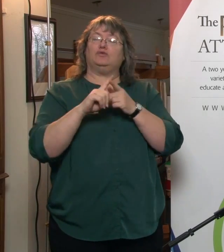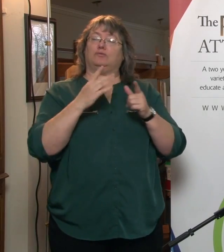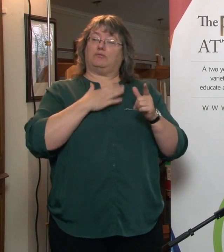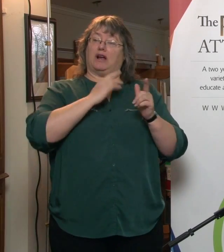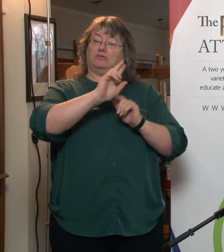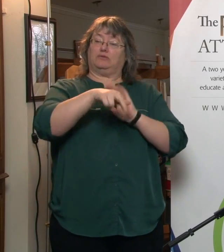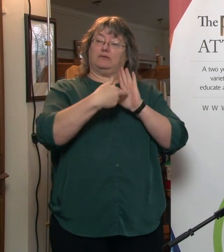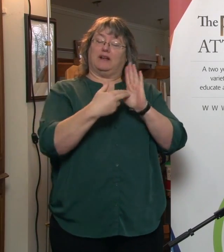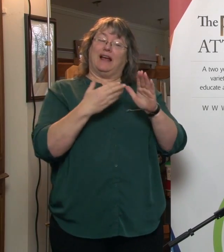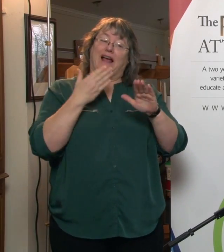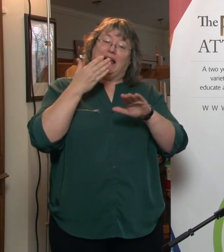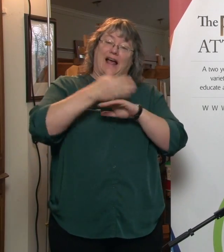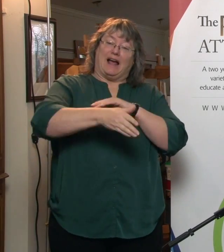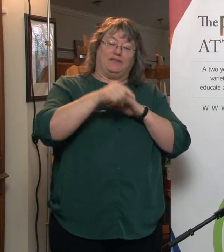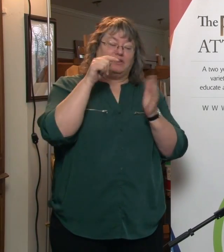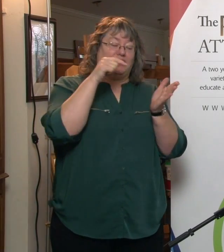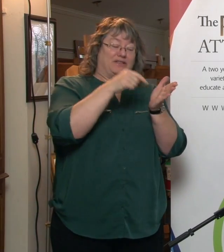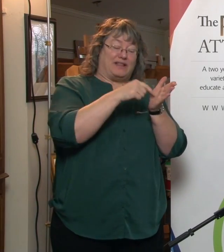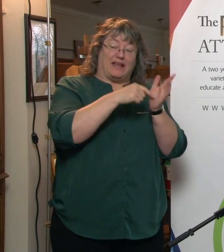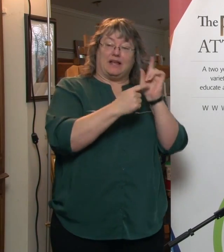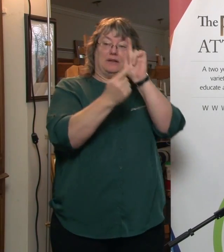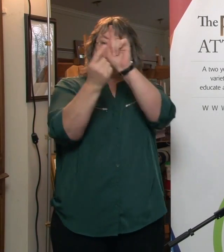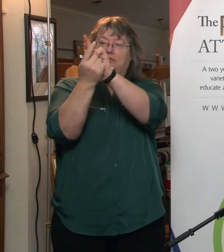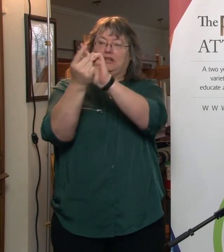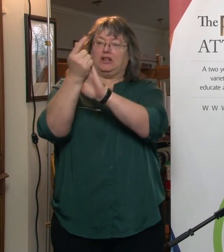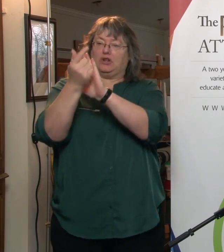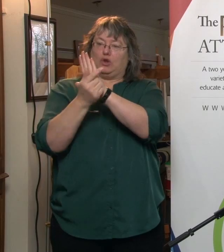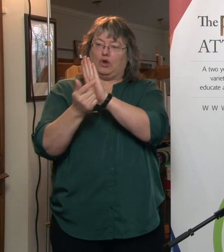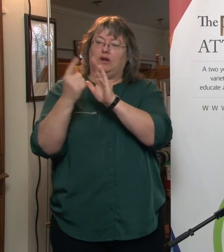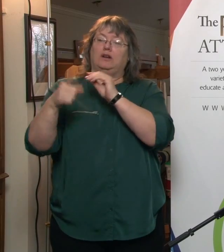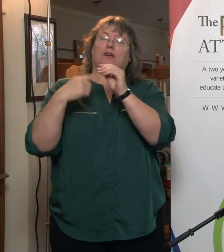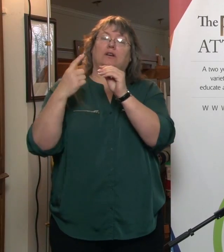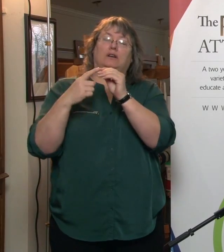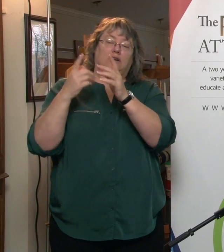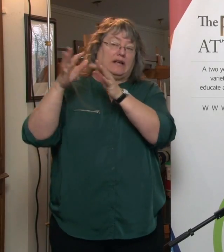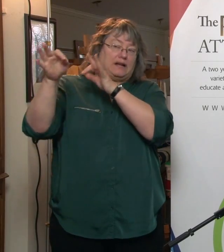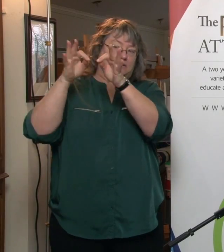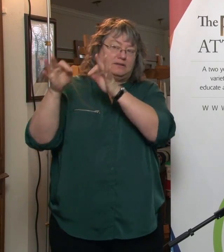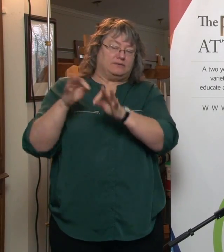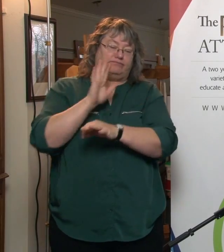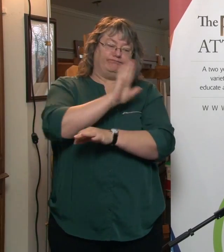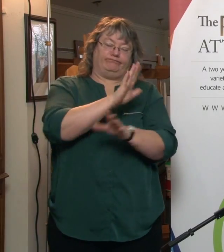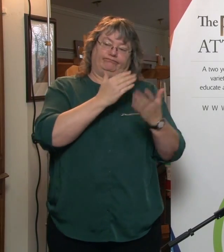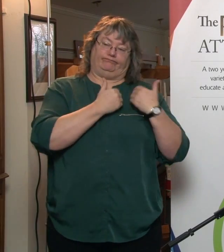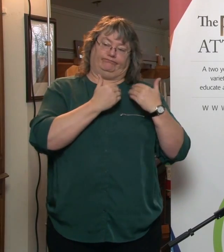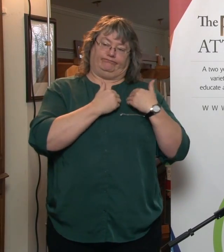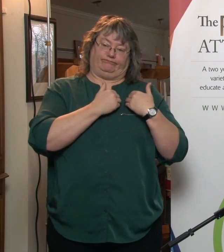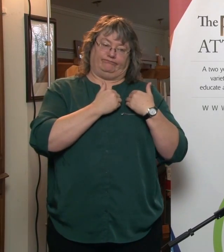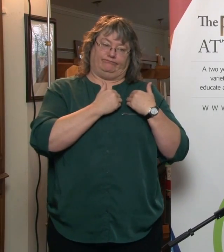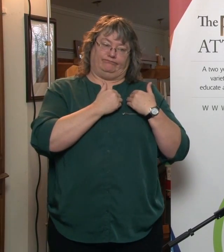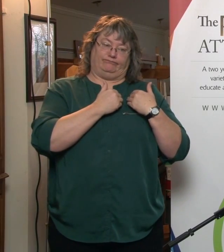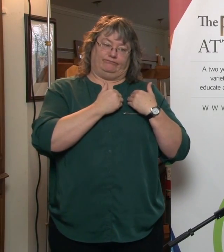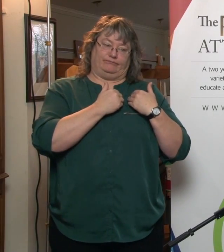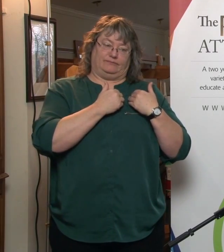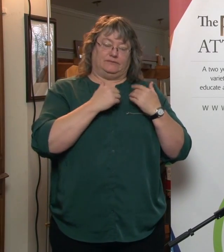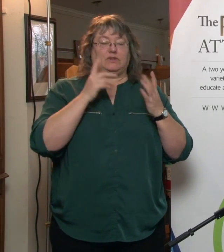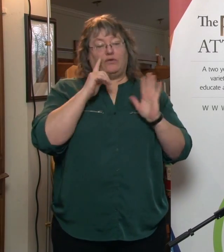released to my attorney after they come back to the lawyer and get advice on what their duties are. So it ensures, so again, mom's becoming,